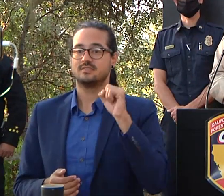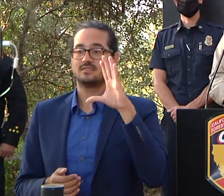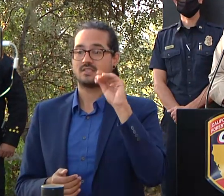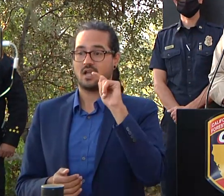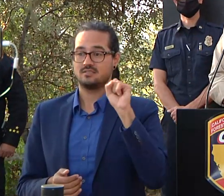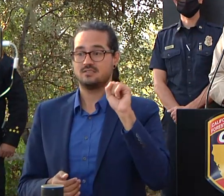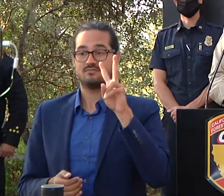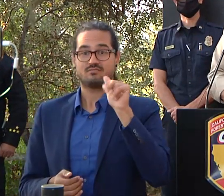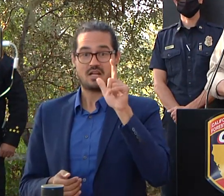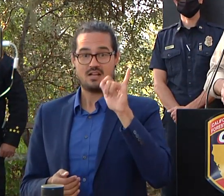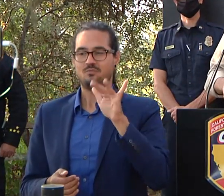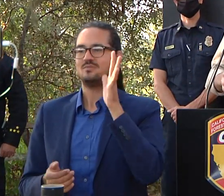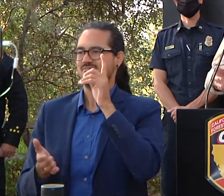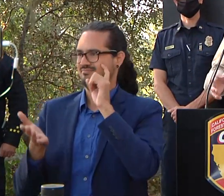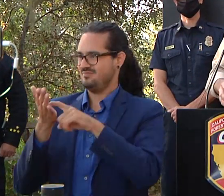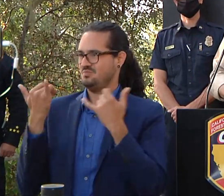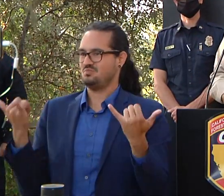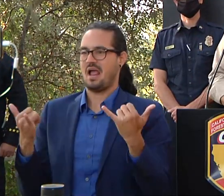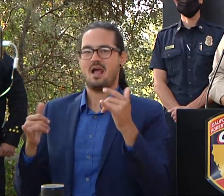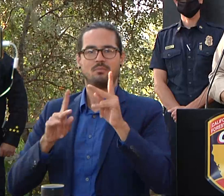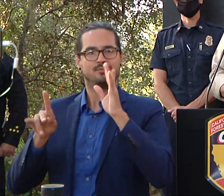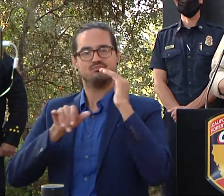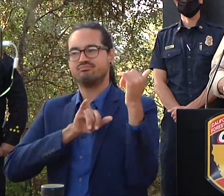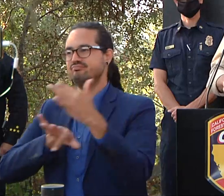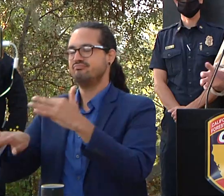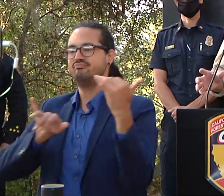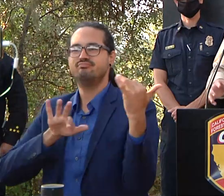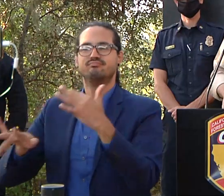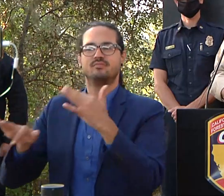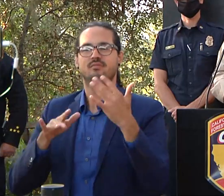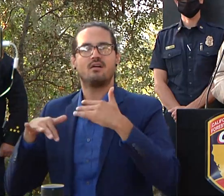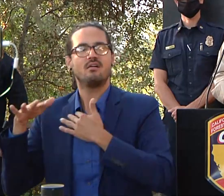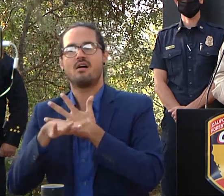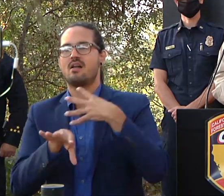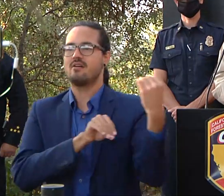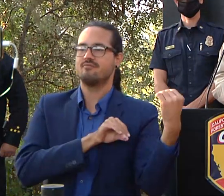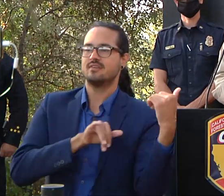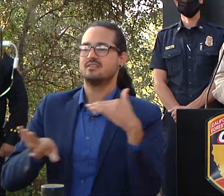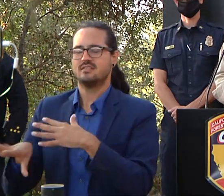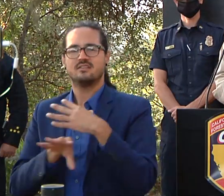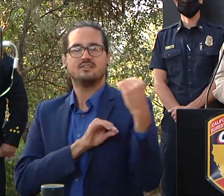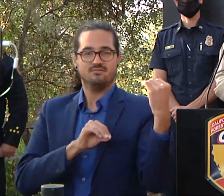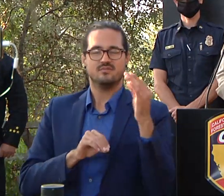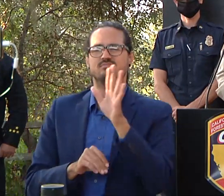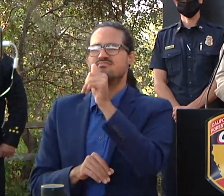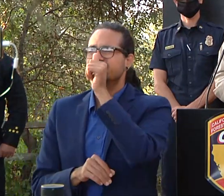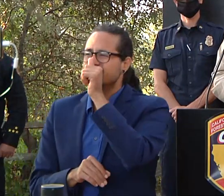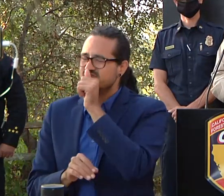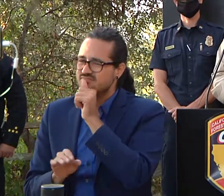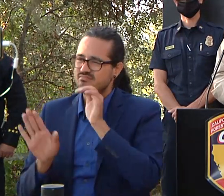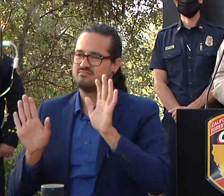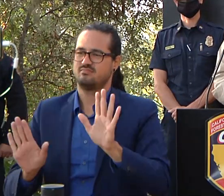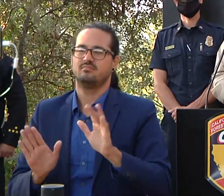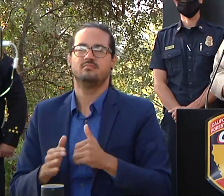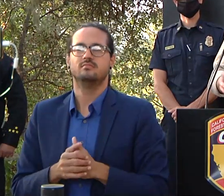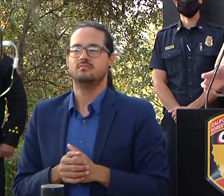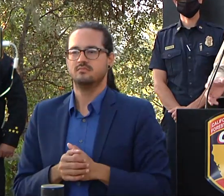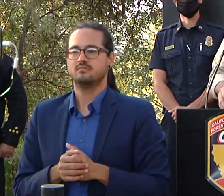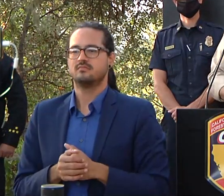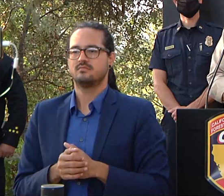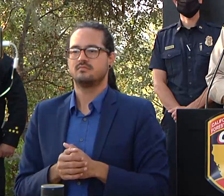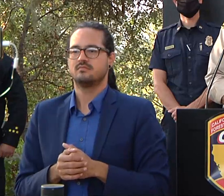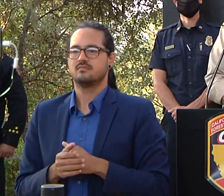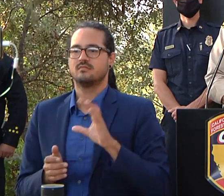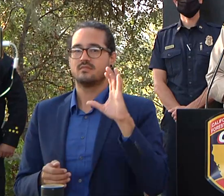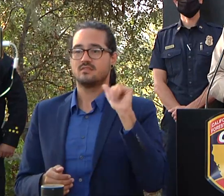coming and going i just again it's just i would ask just for your patience in that as um as uh you know cal fire and the other